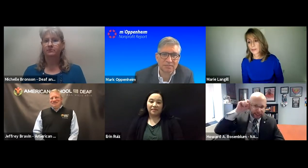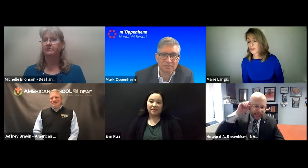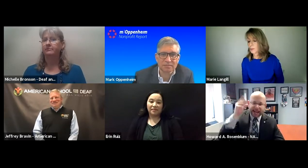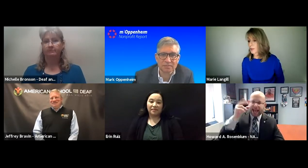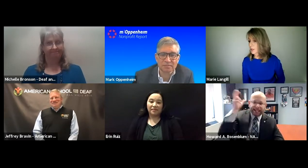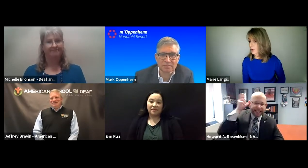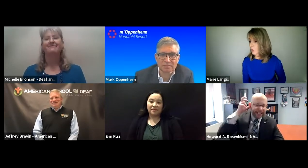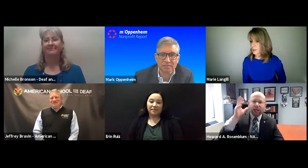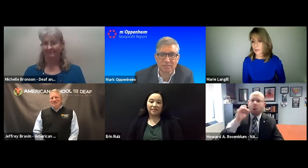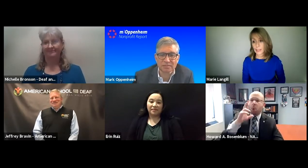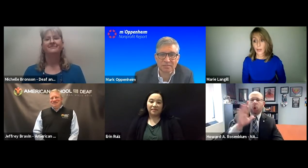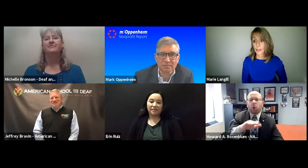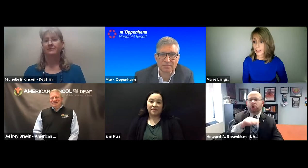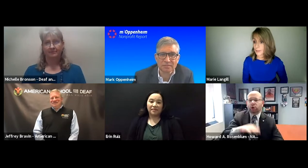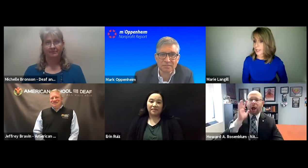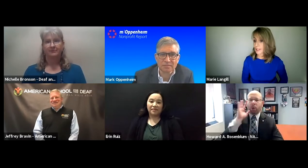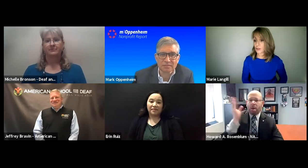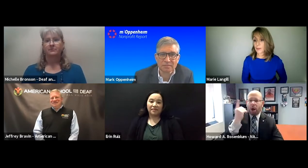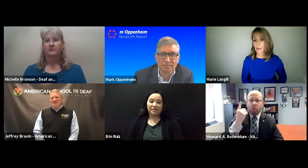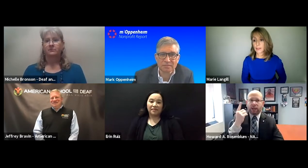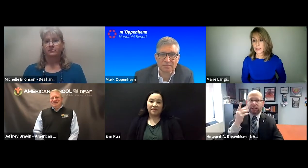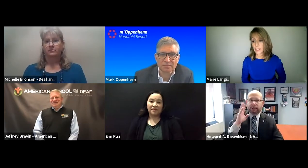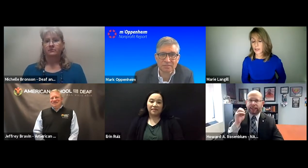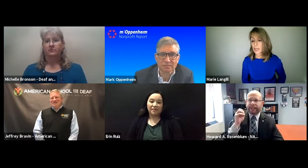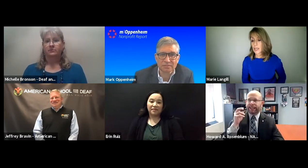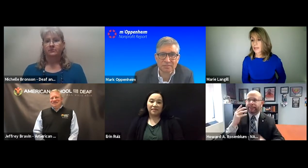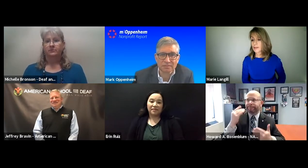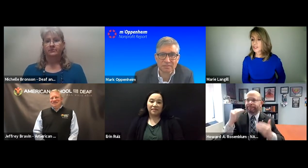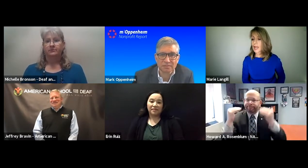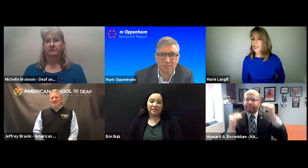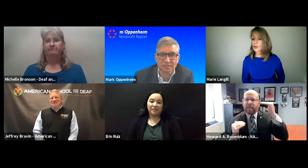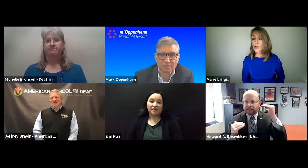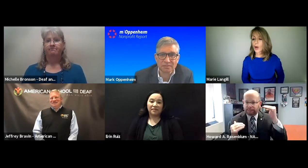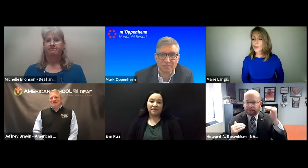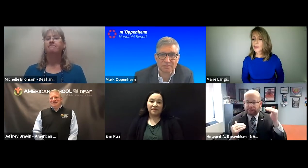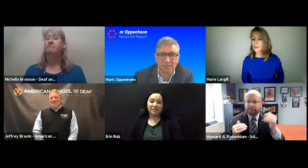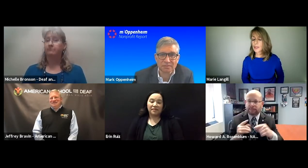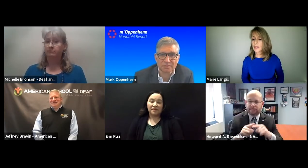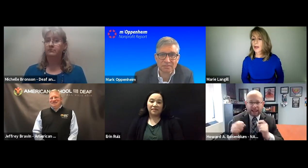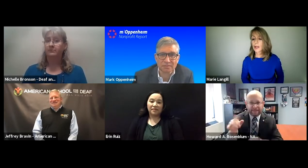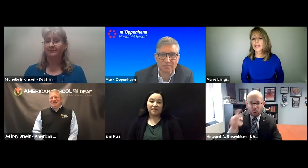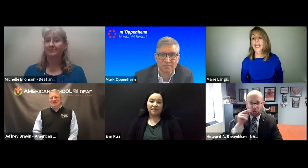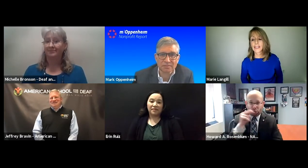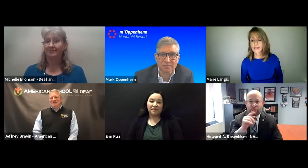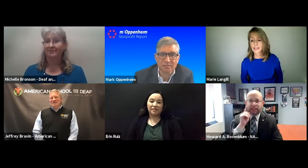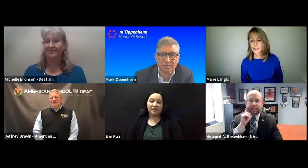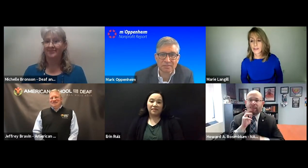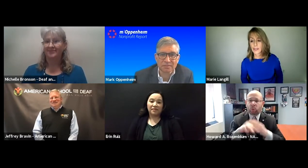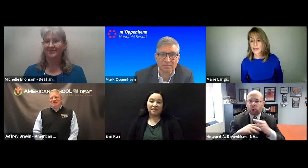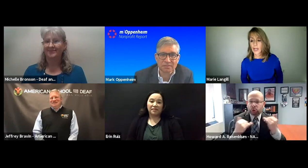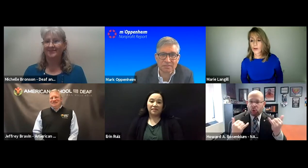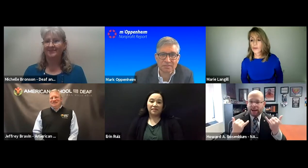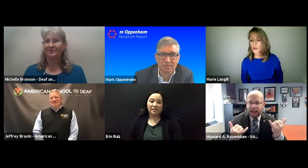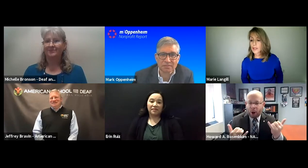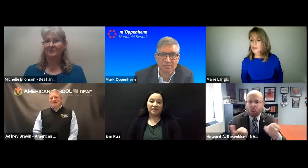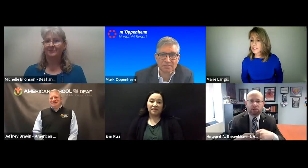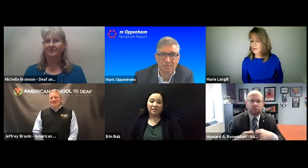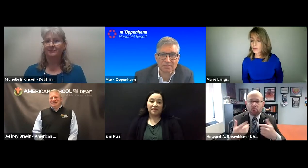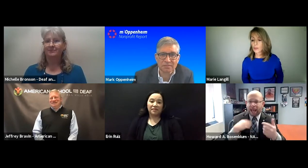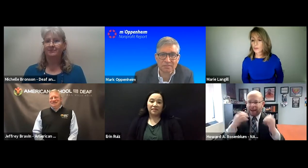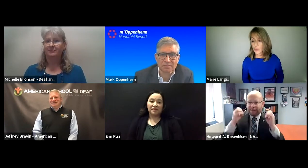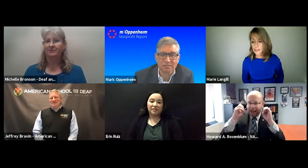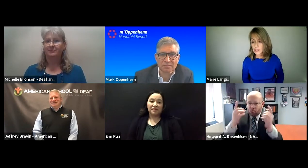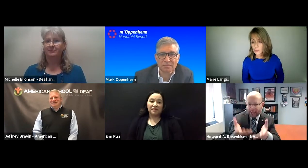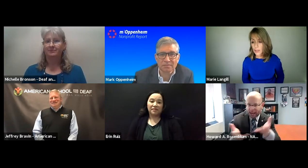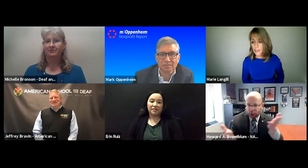they said, oh my goodness, you better get a cochlear implant error hearing aid so they'll be able to hear. And the child will always be less. Now, if you look at the